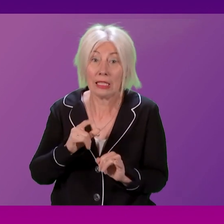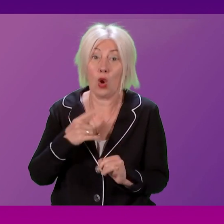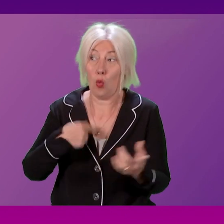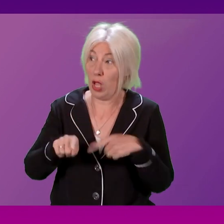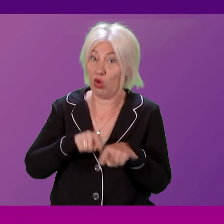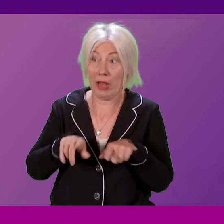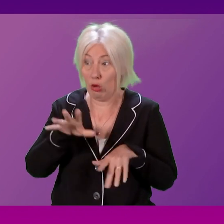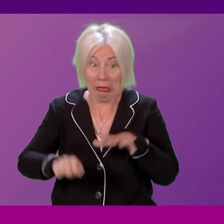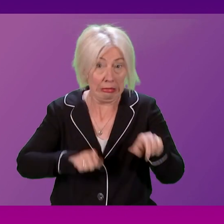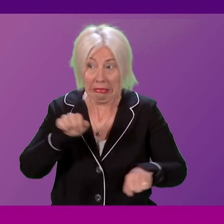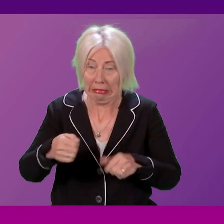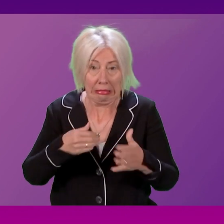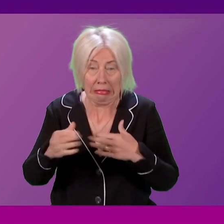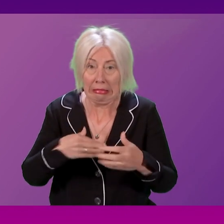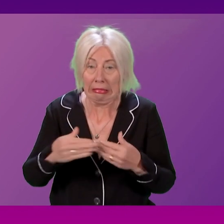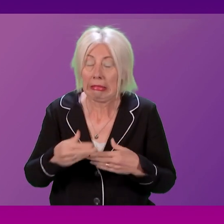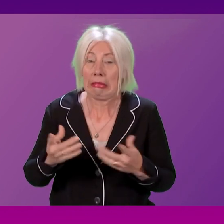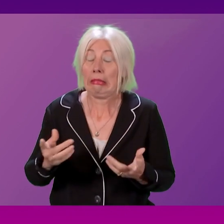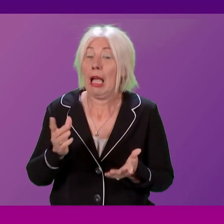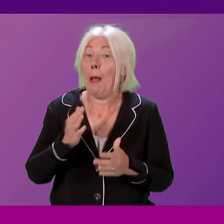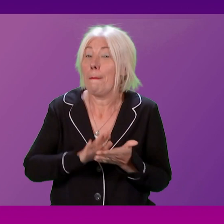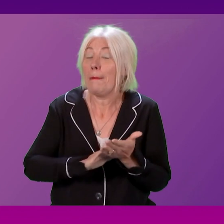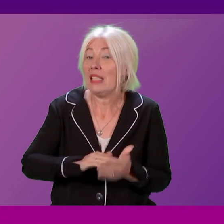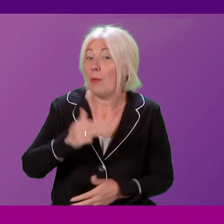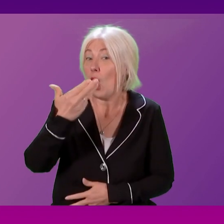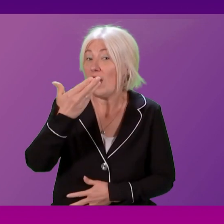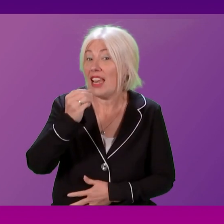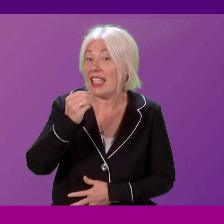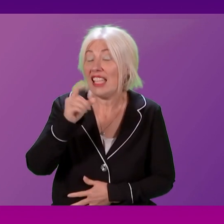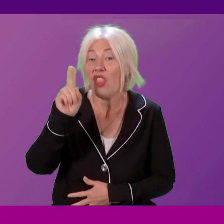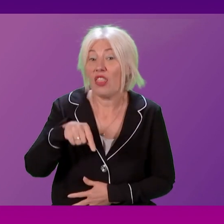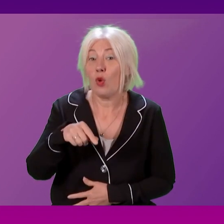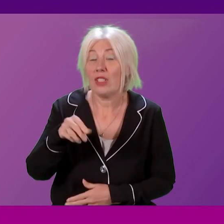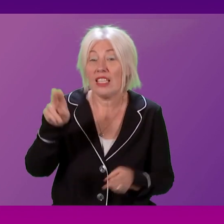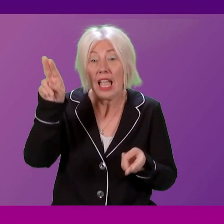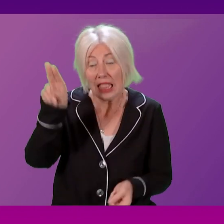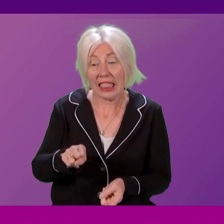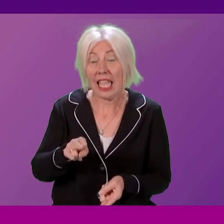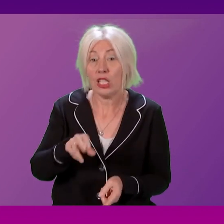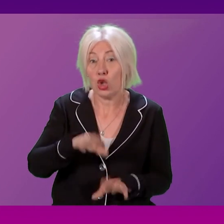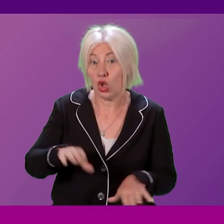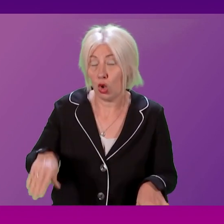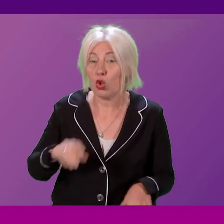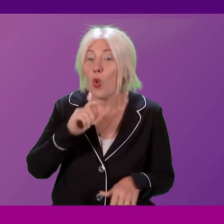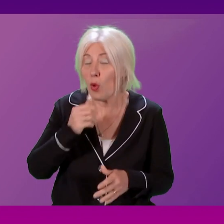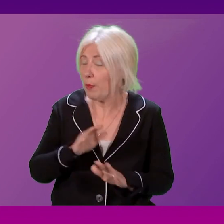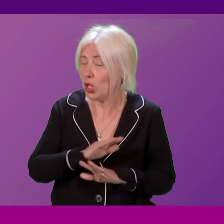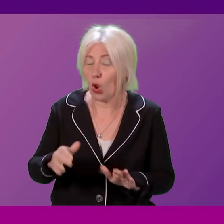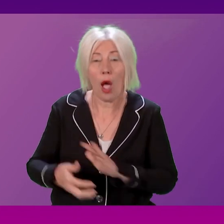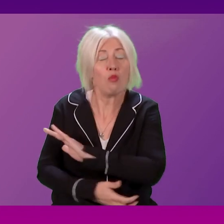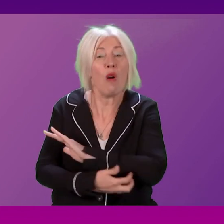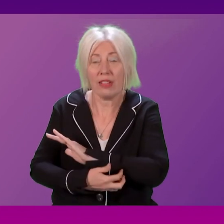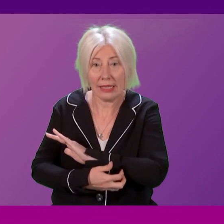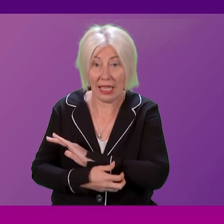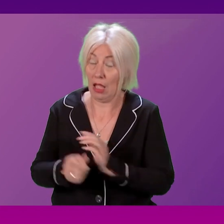of the action we are taking, of course, it's estimated 90,000 fewer children will be in absolute or relative poverty. In stark